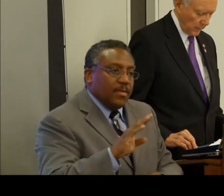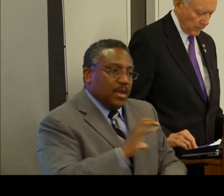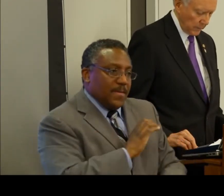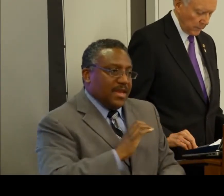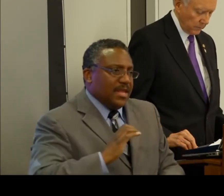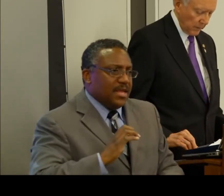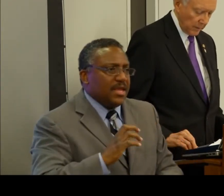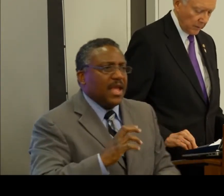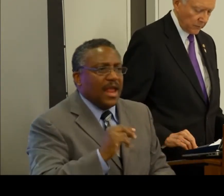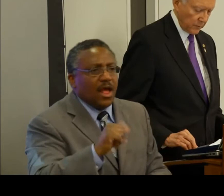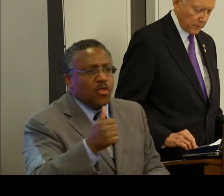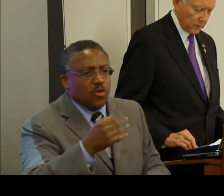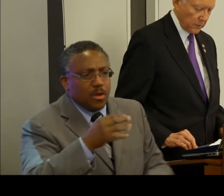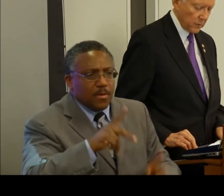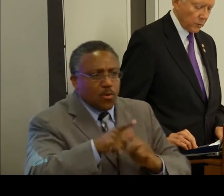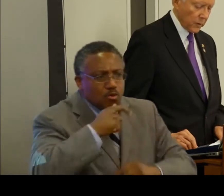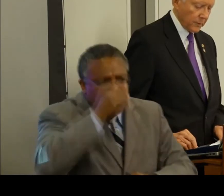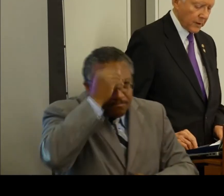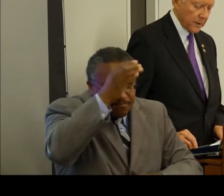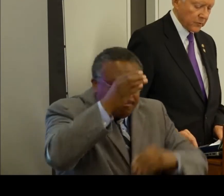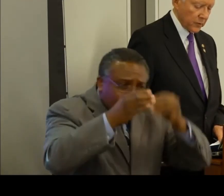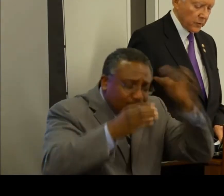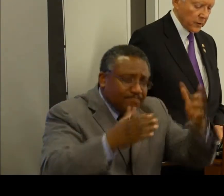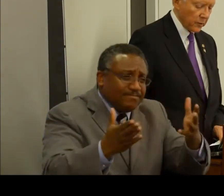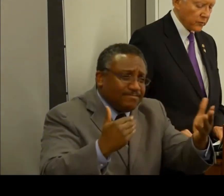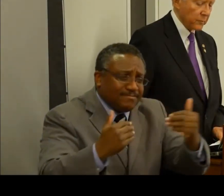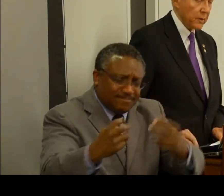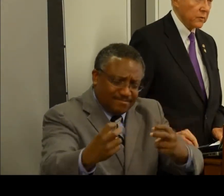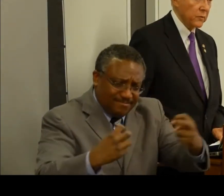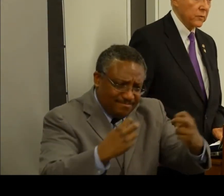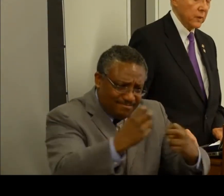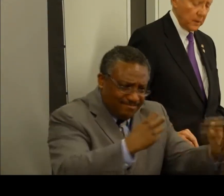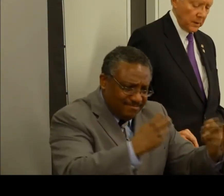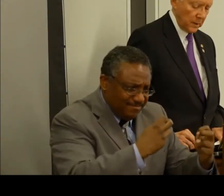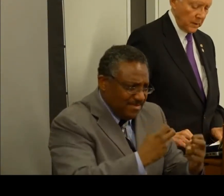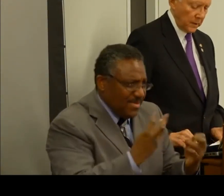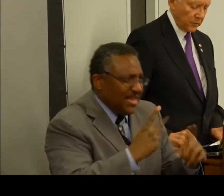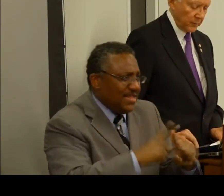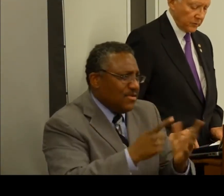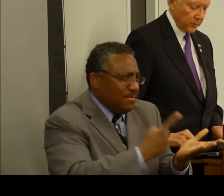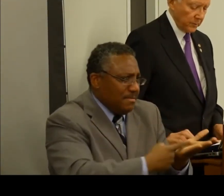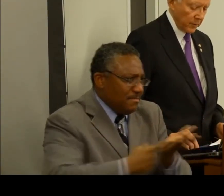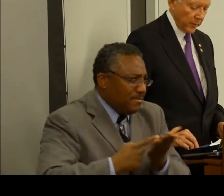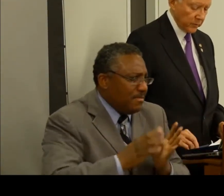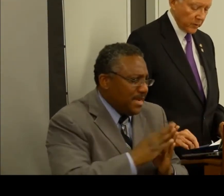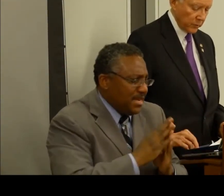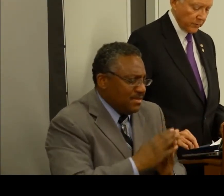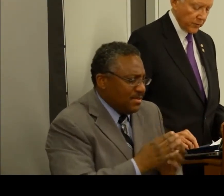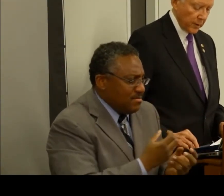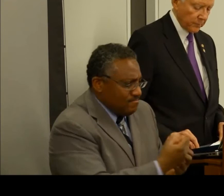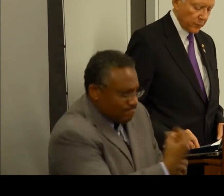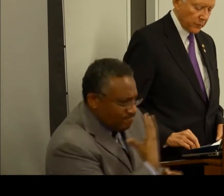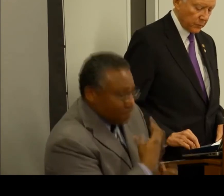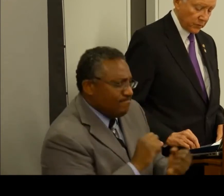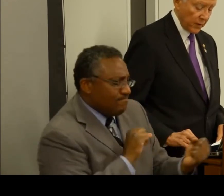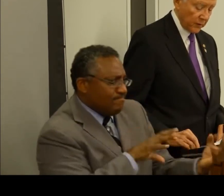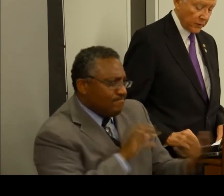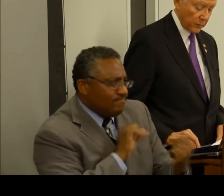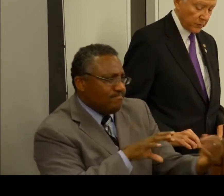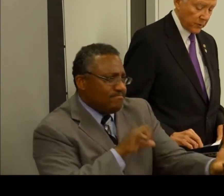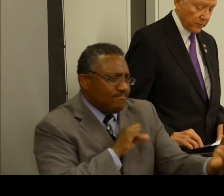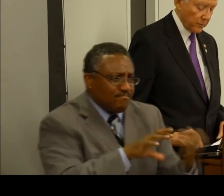in meetings and continue to welcome ideas, including those submitted to a special email address we have set up